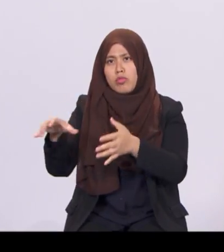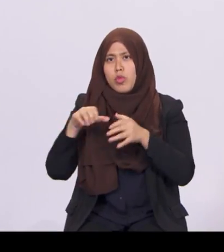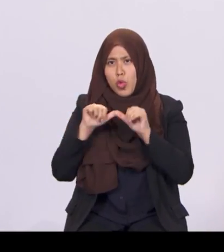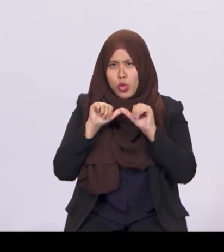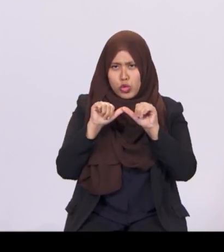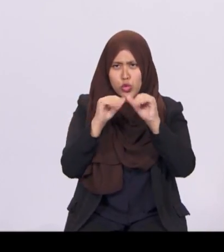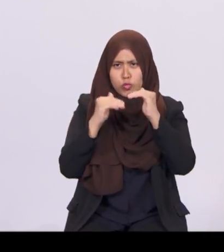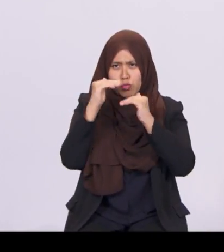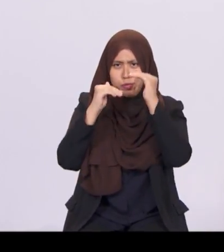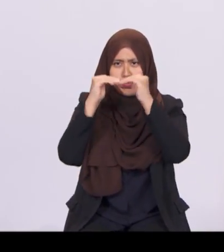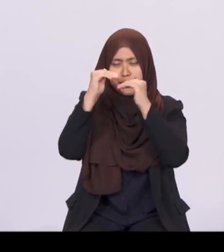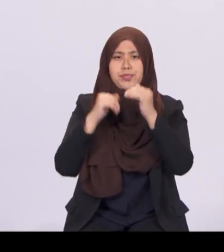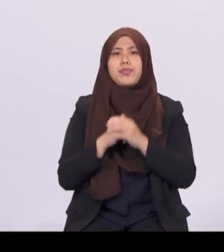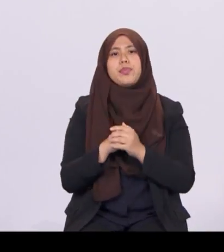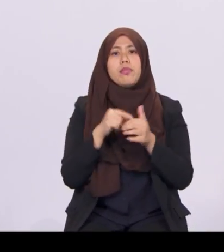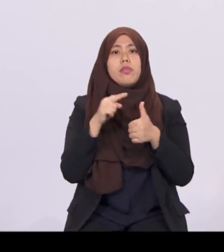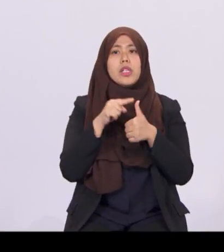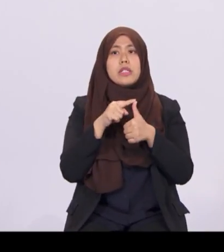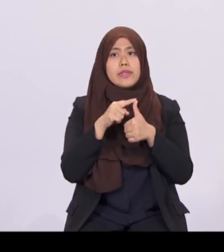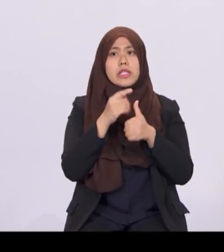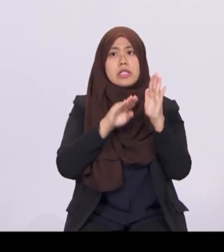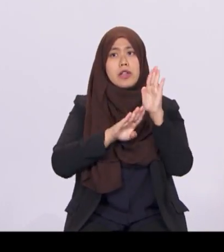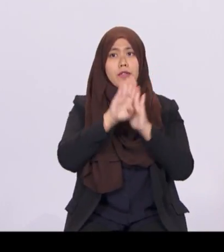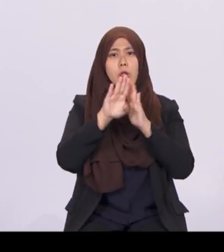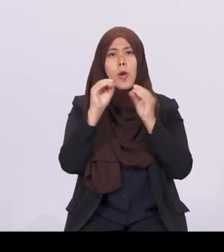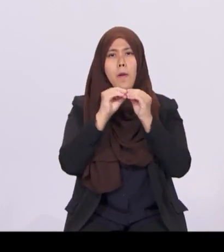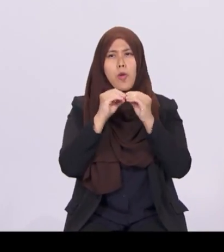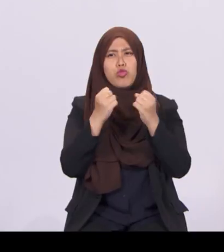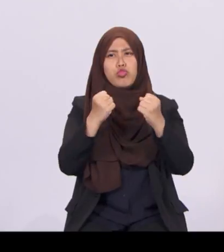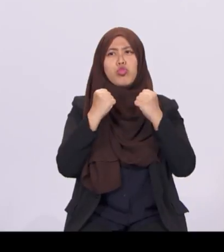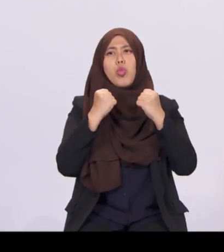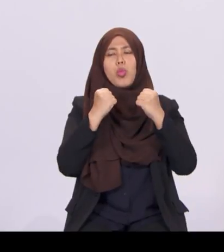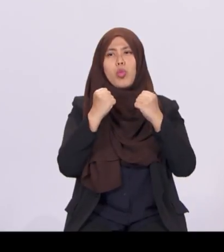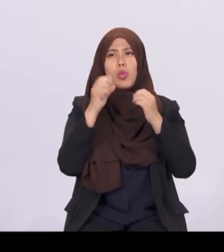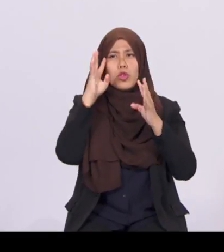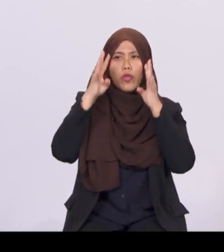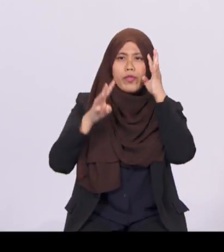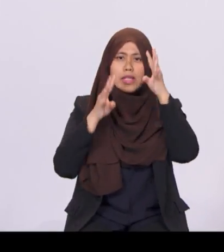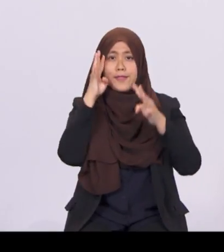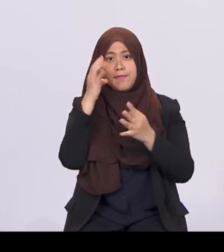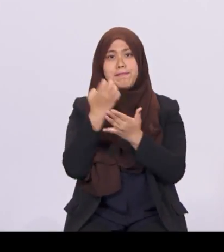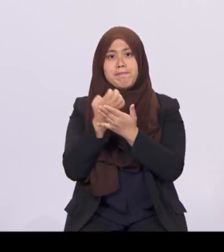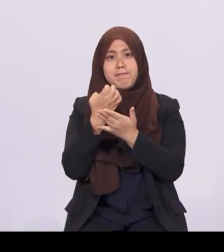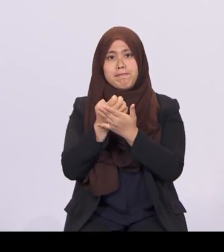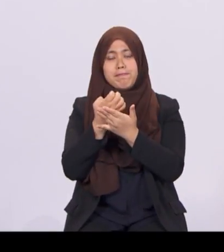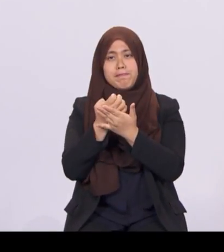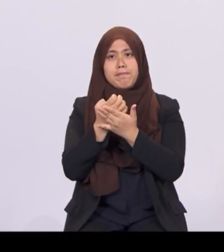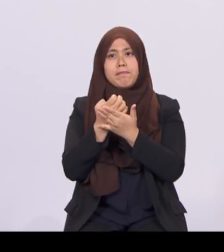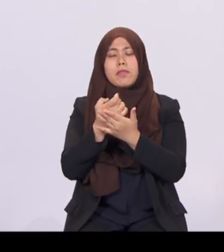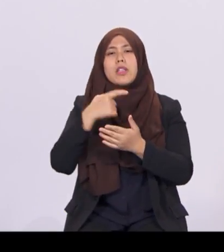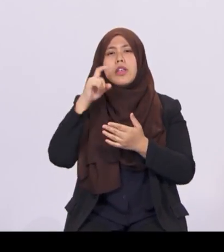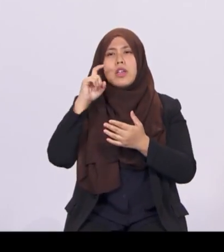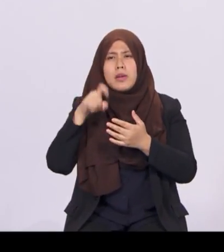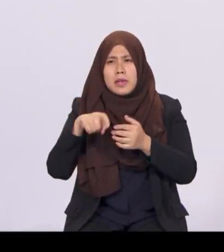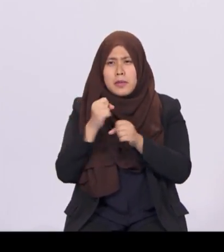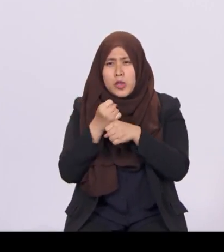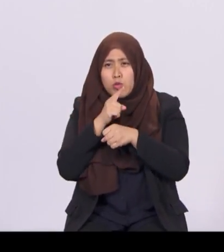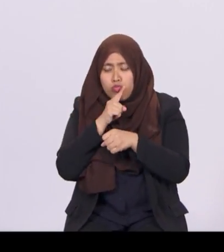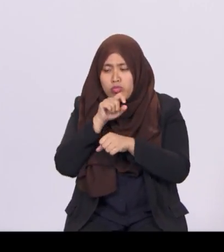First, we will develop a more vibrant and innovative economy. We must anchor Singapore as a global Asia